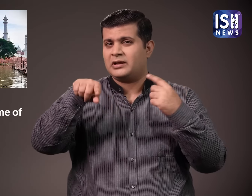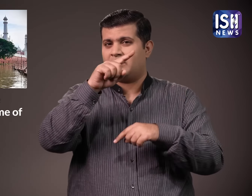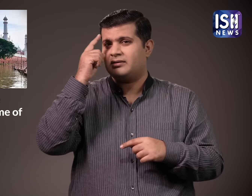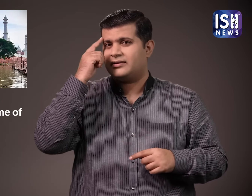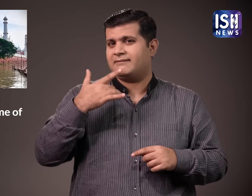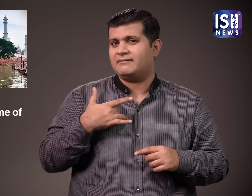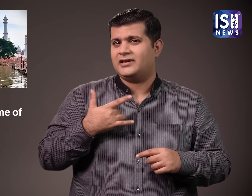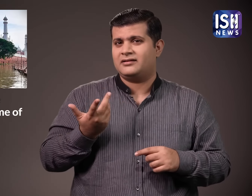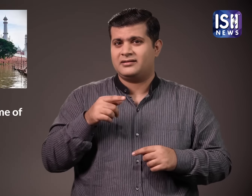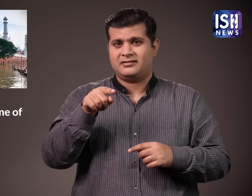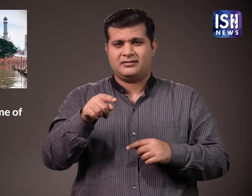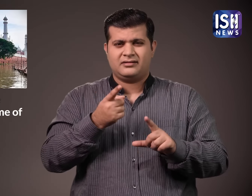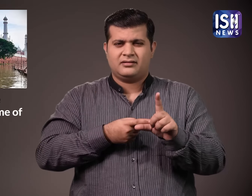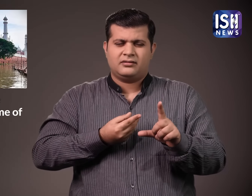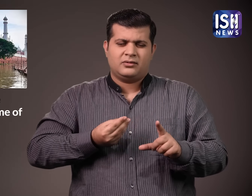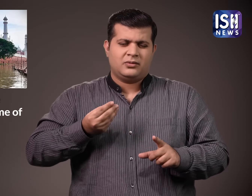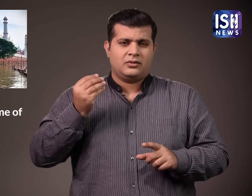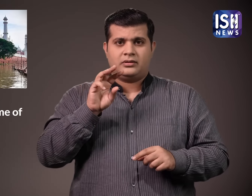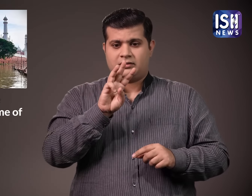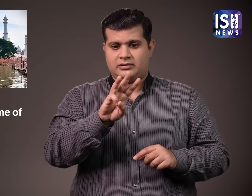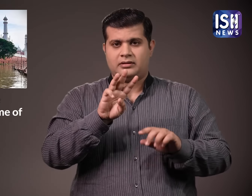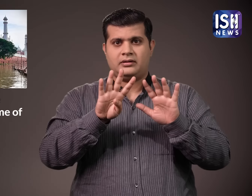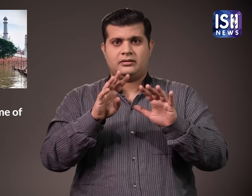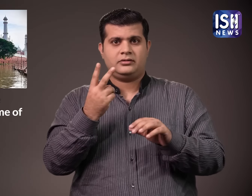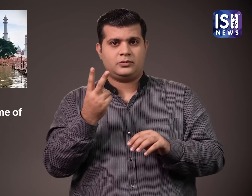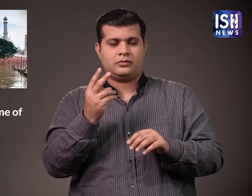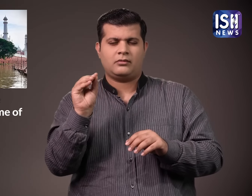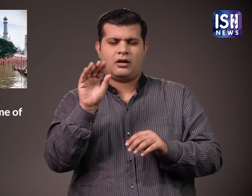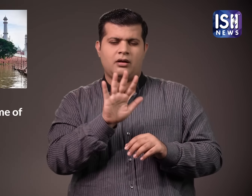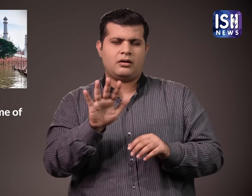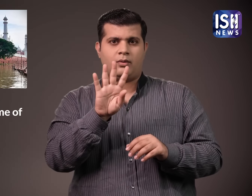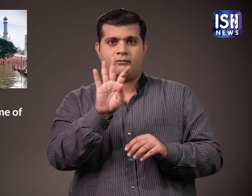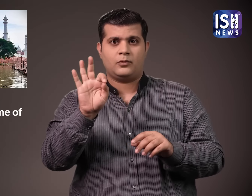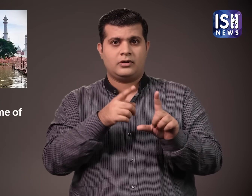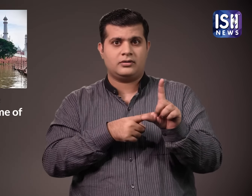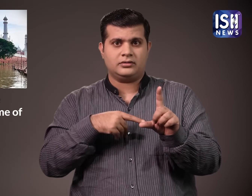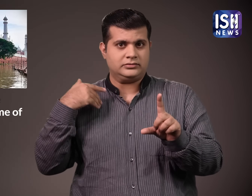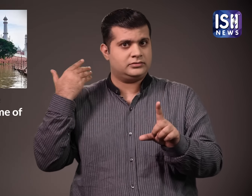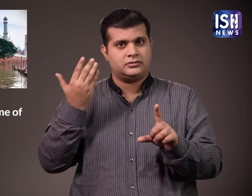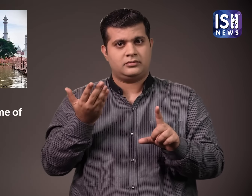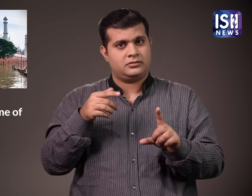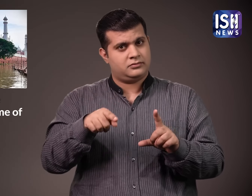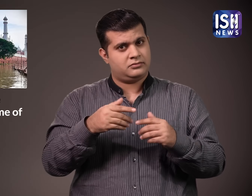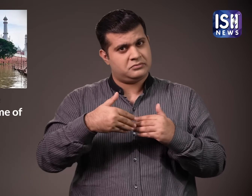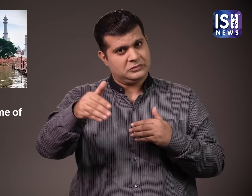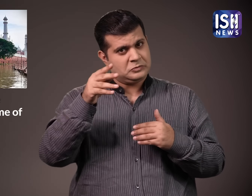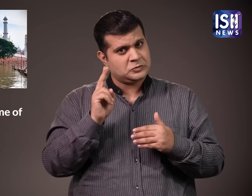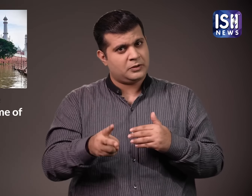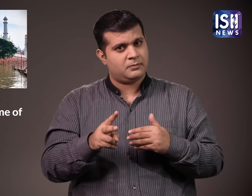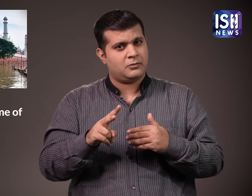Taj Mahal is approximately 392 to 400 years old. Do you think it will continue to stay strong?